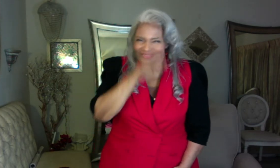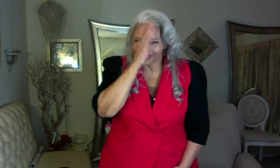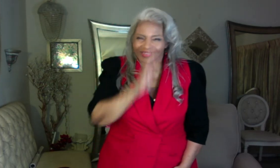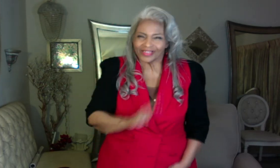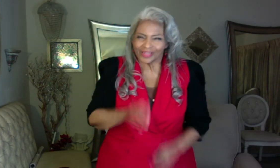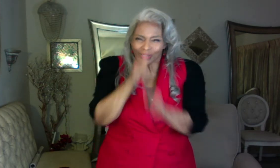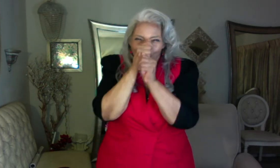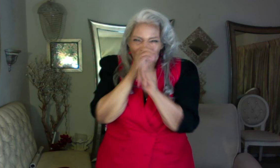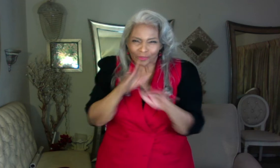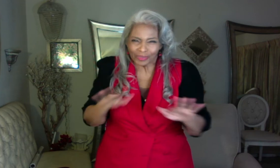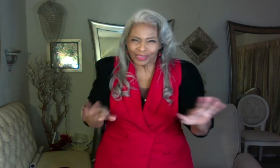God bless you.